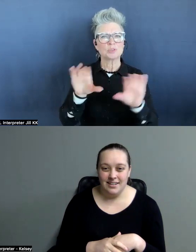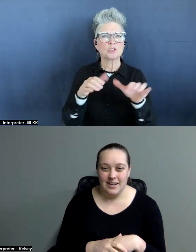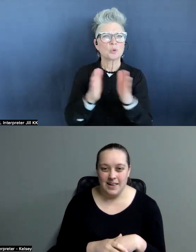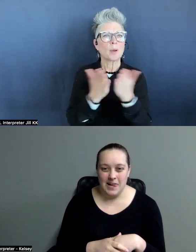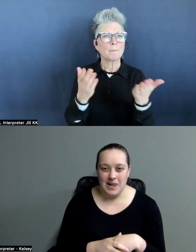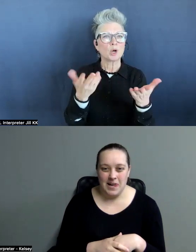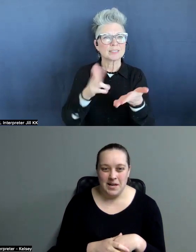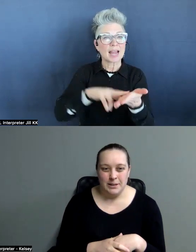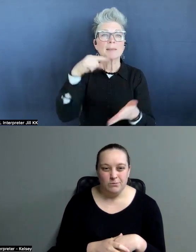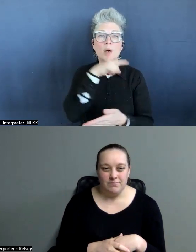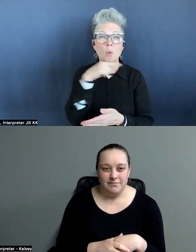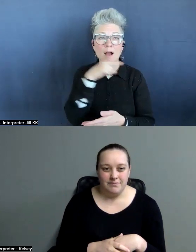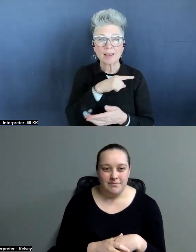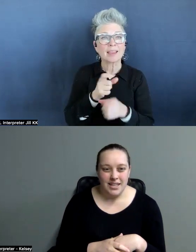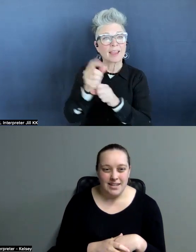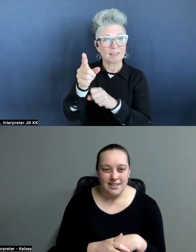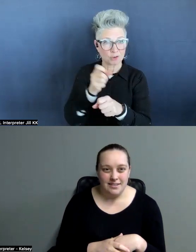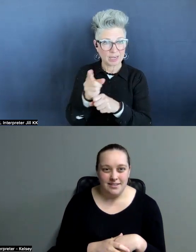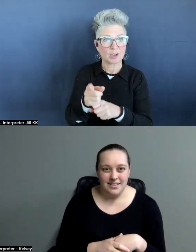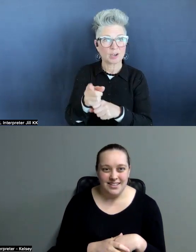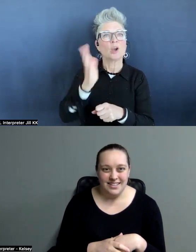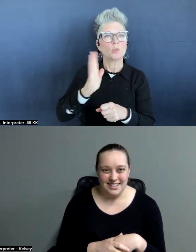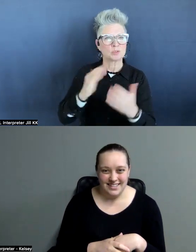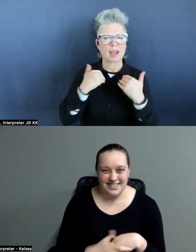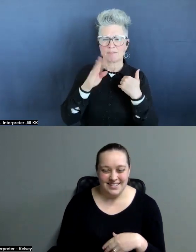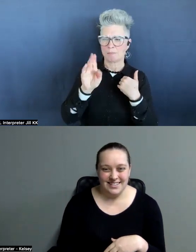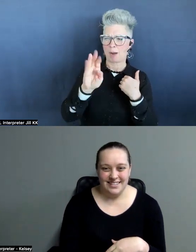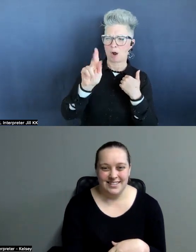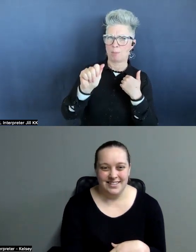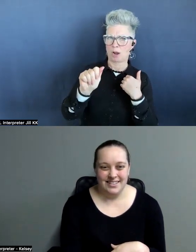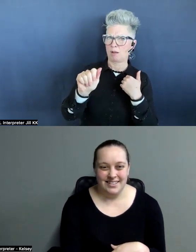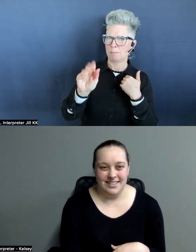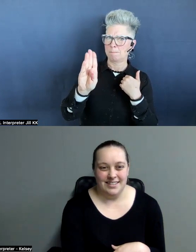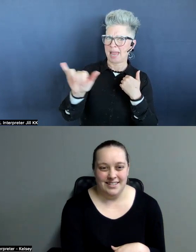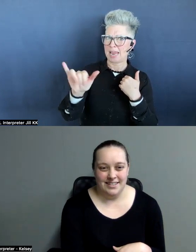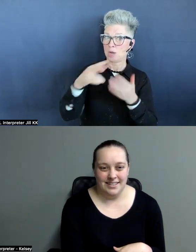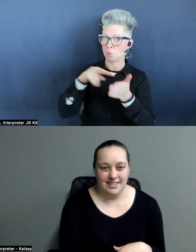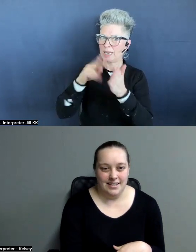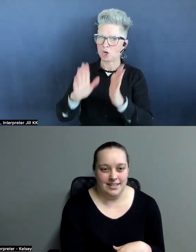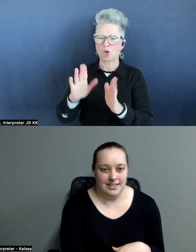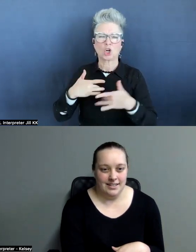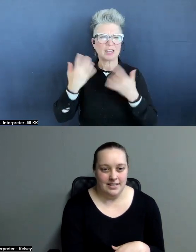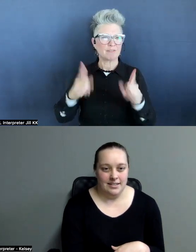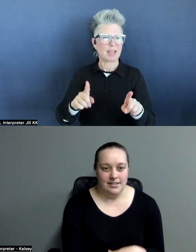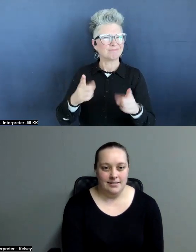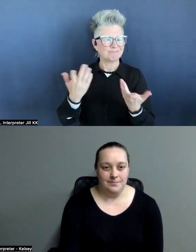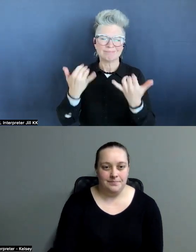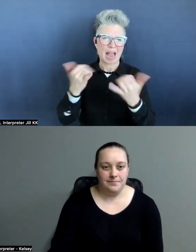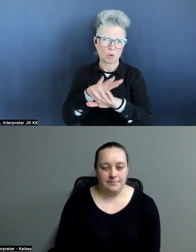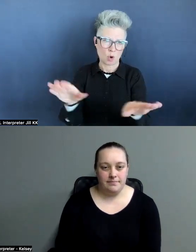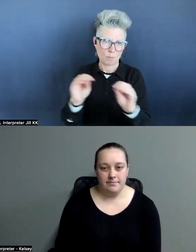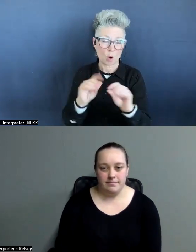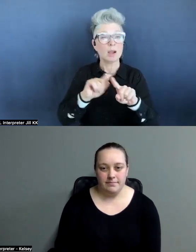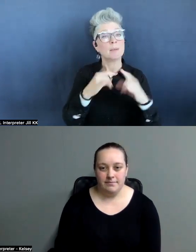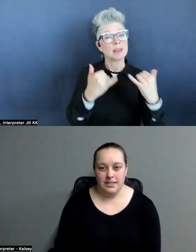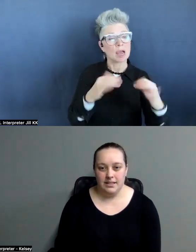Milwaukee every year. We used to have this Barbara Vey Reader event and they since quit doing that. But this year I do a small